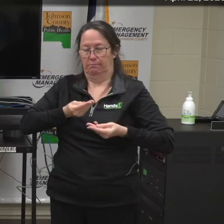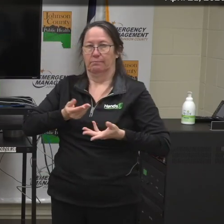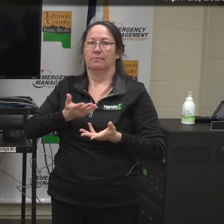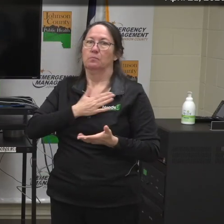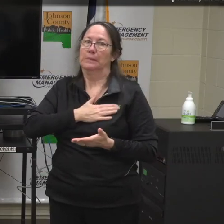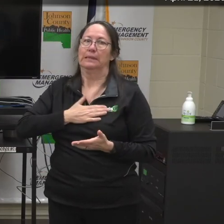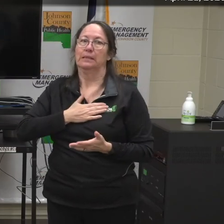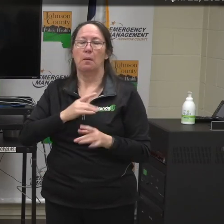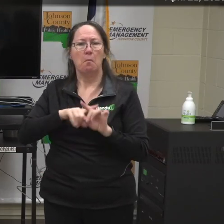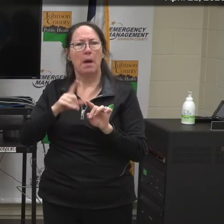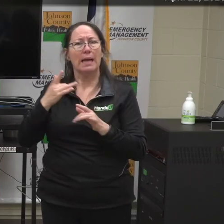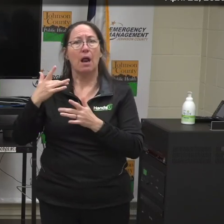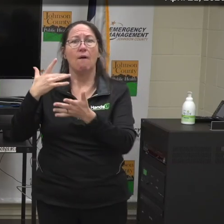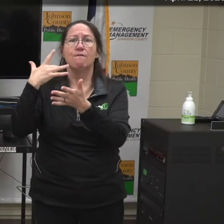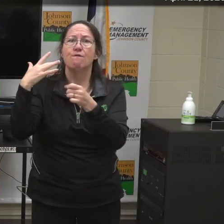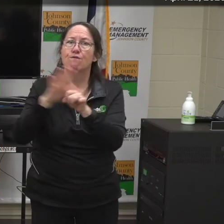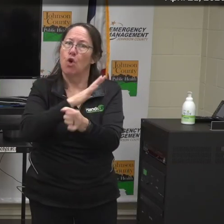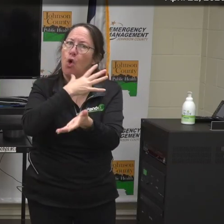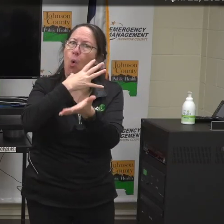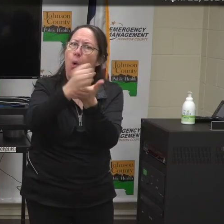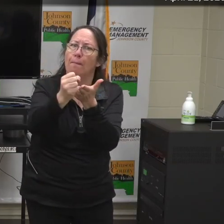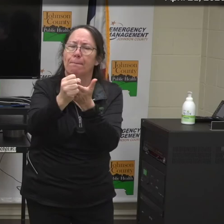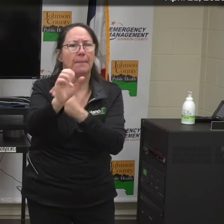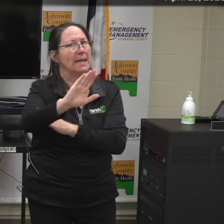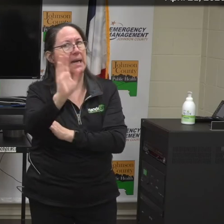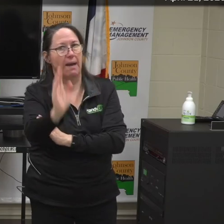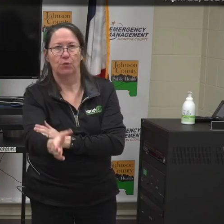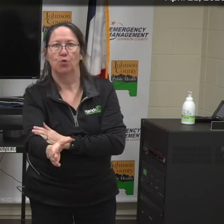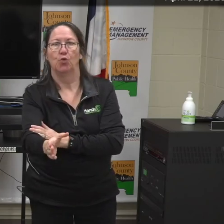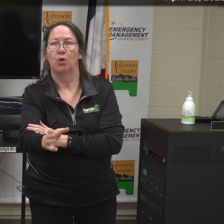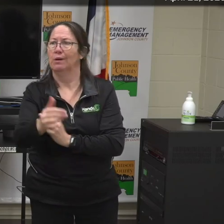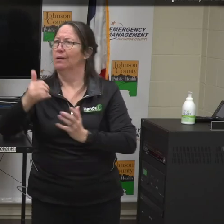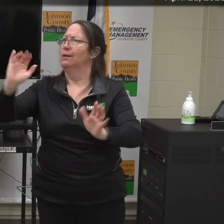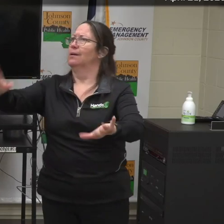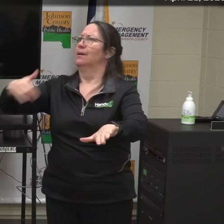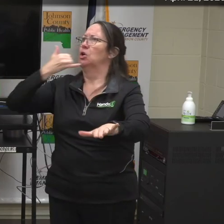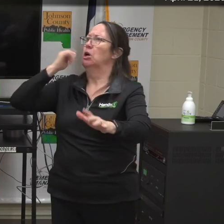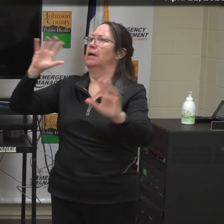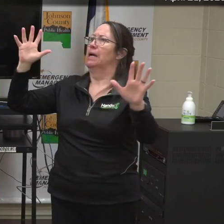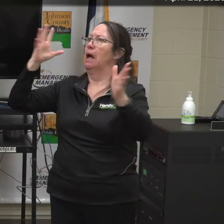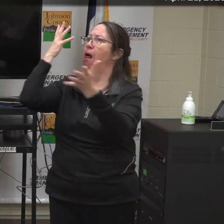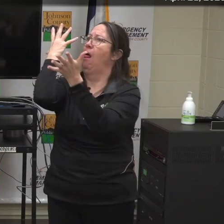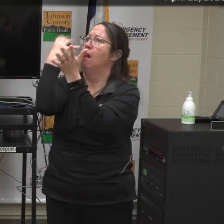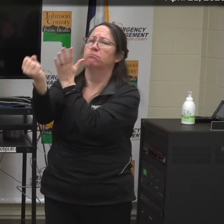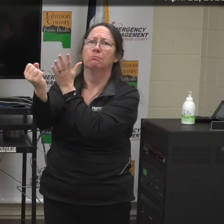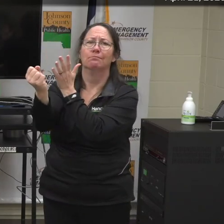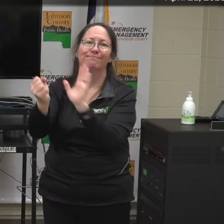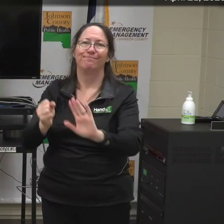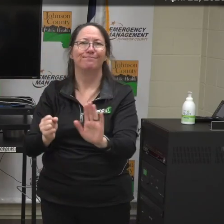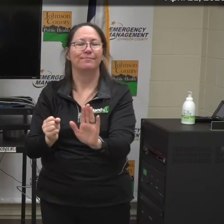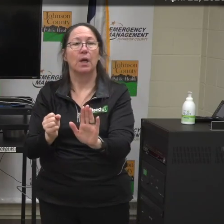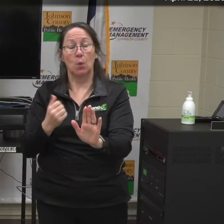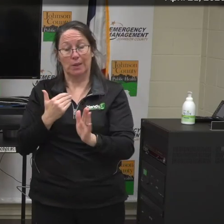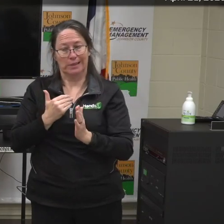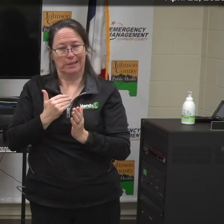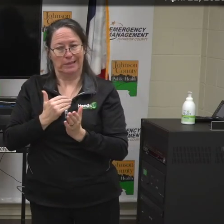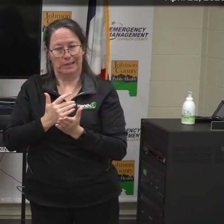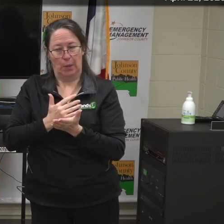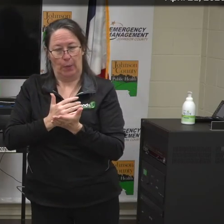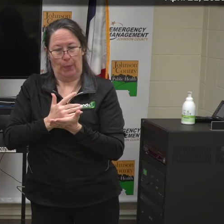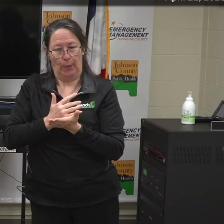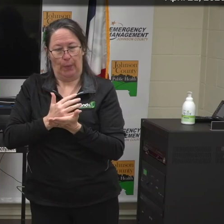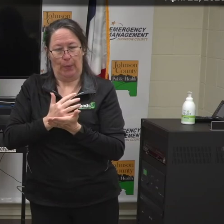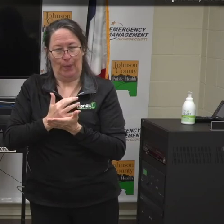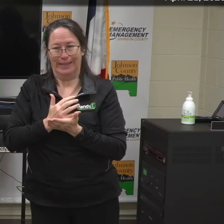the most part, we have never ran out completely. We've never had anyone call us and say, hey, I'm completely out. We've had people say, we're getting low, low,